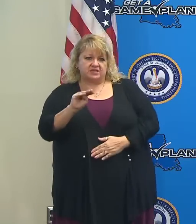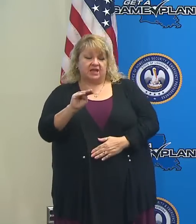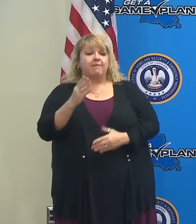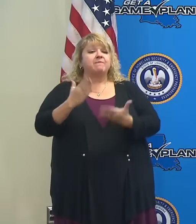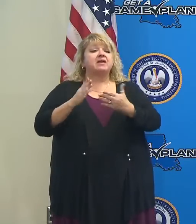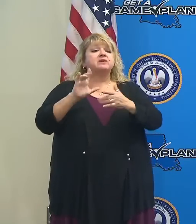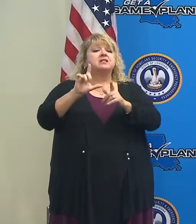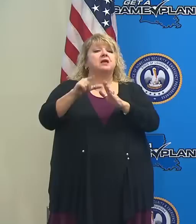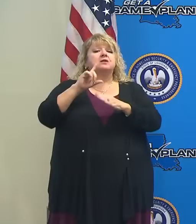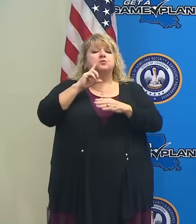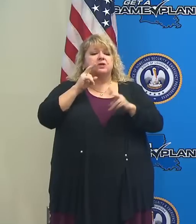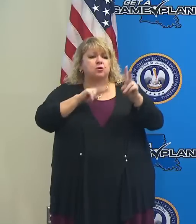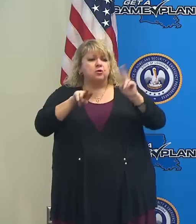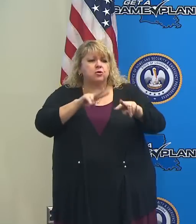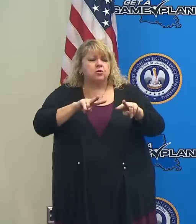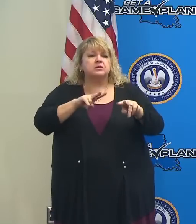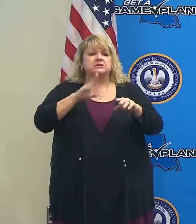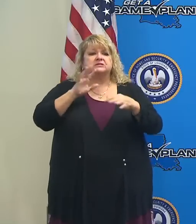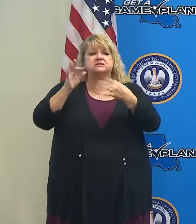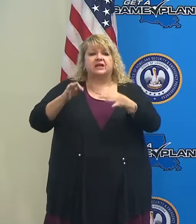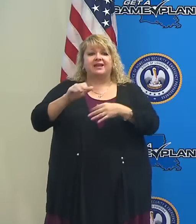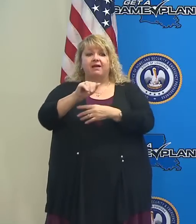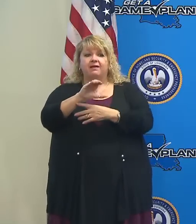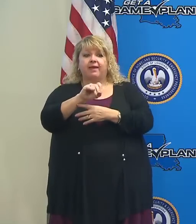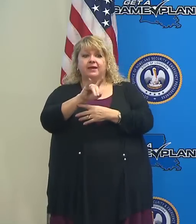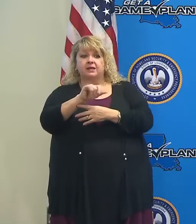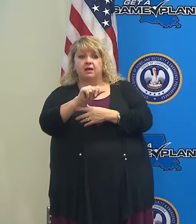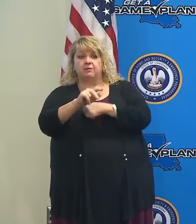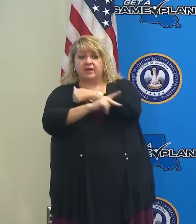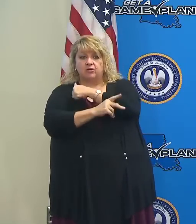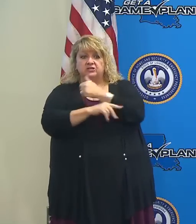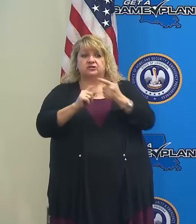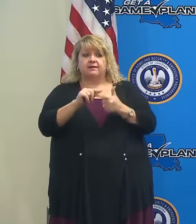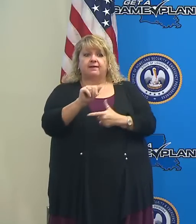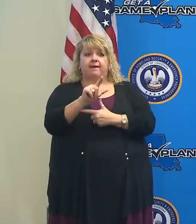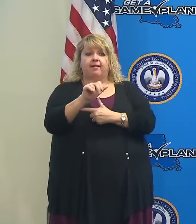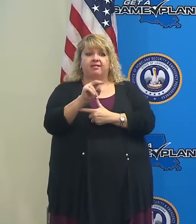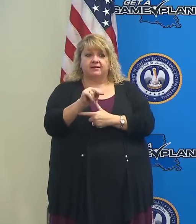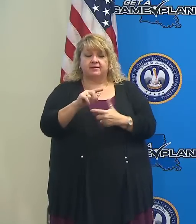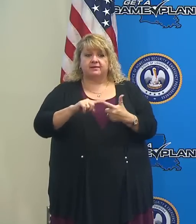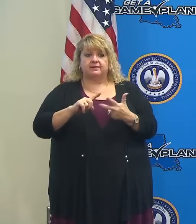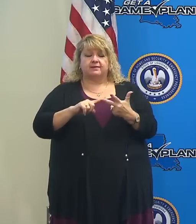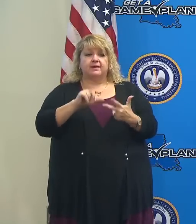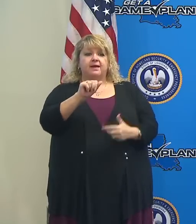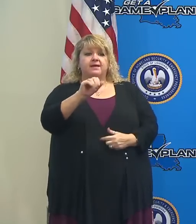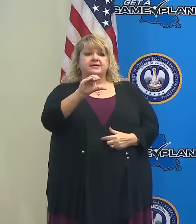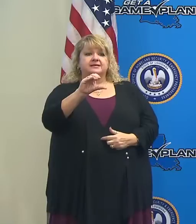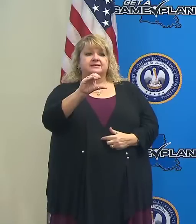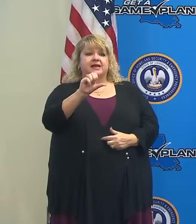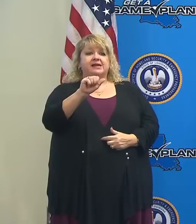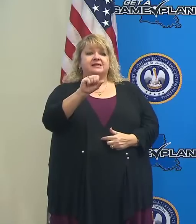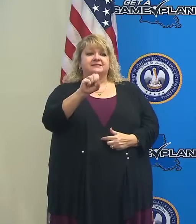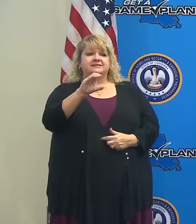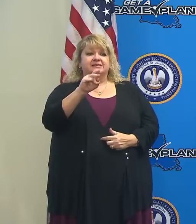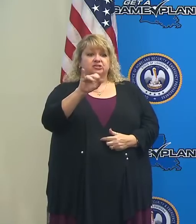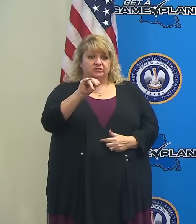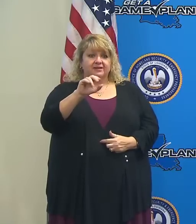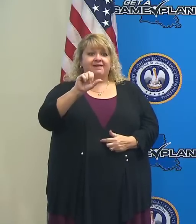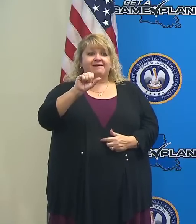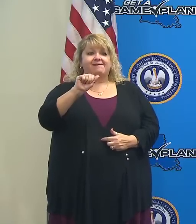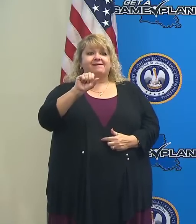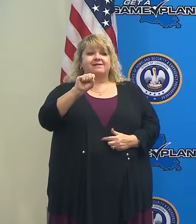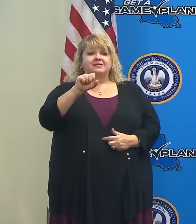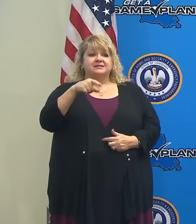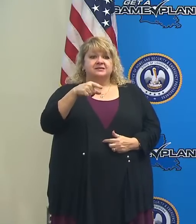for just a minute. Acadia, Allen, Ascension, Assumption,